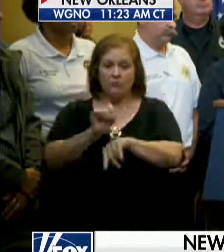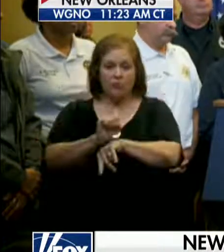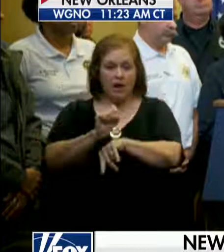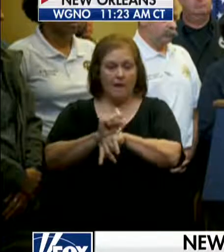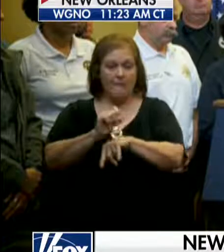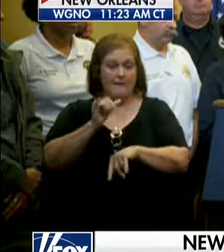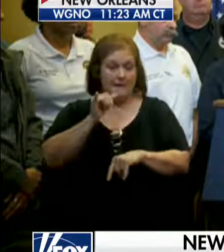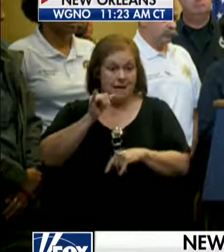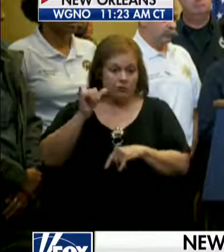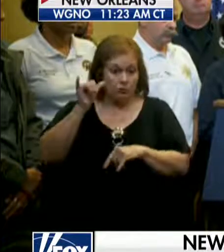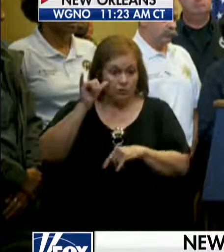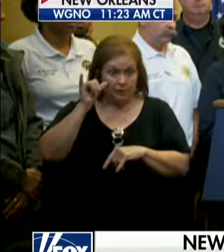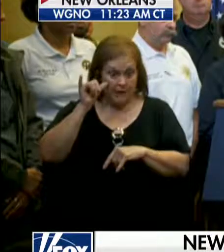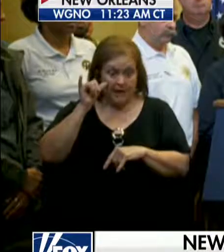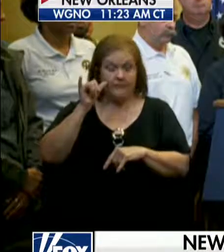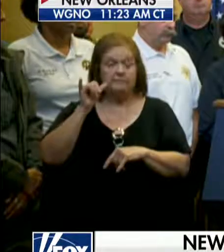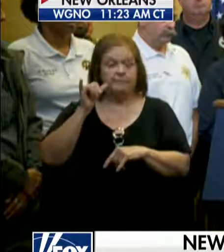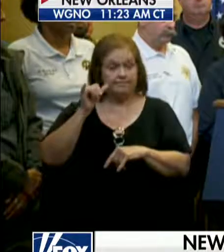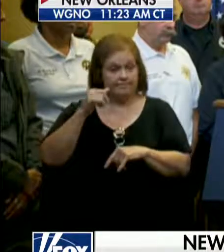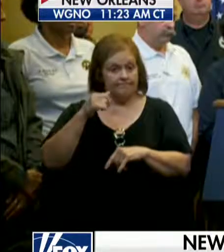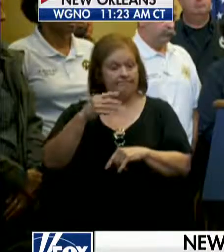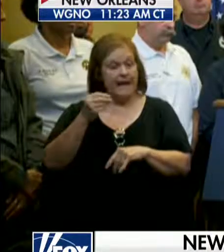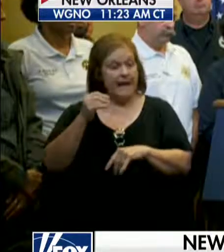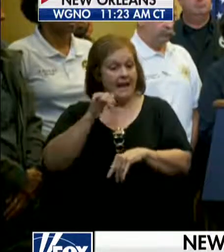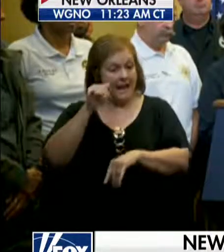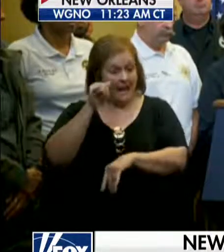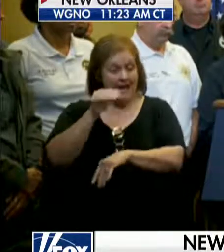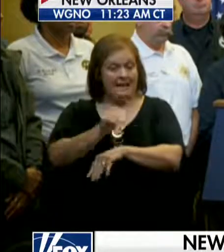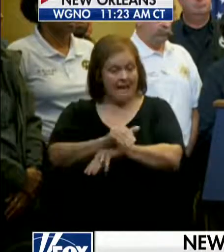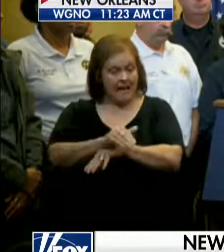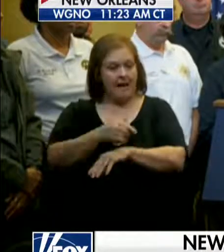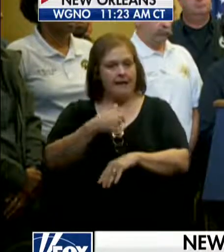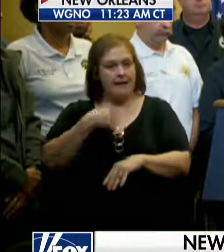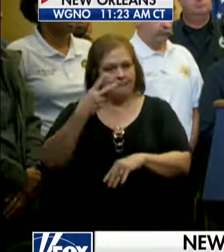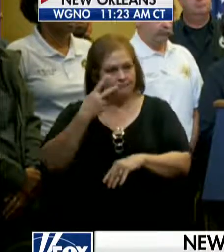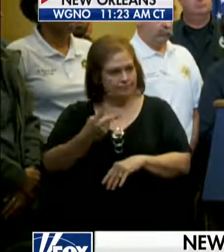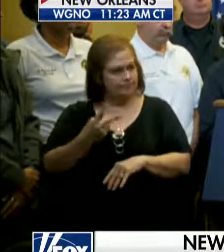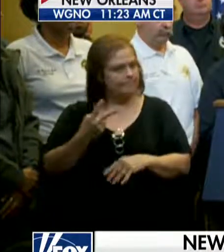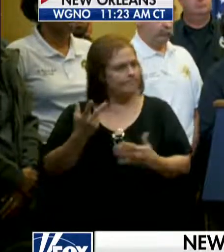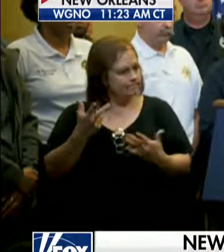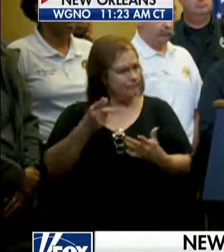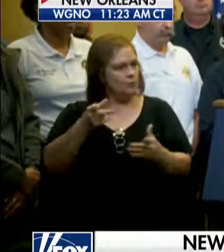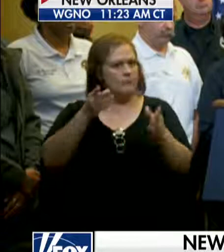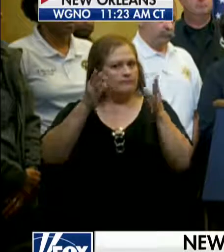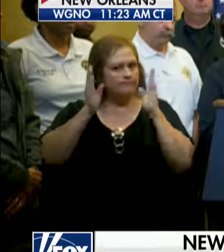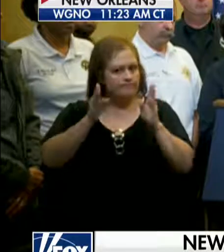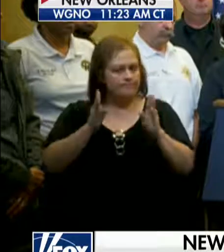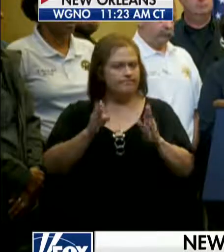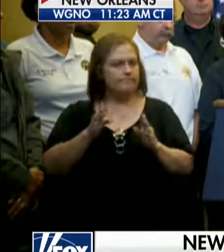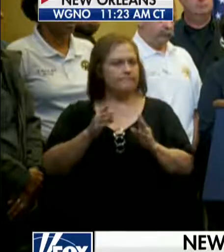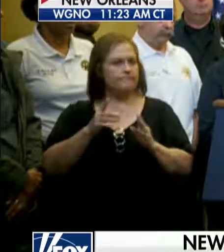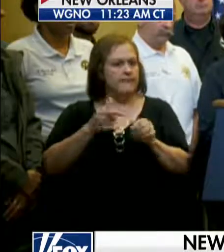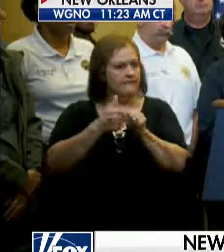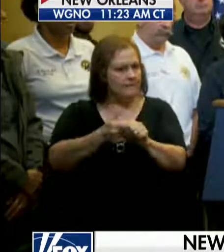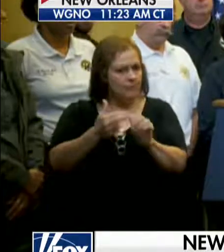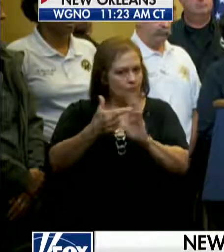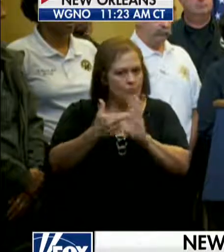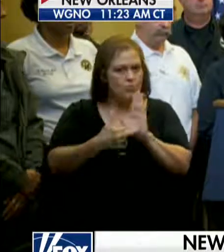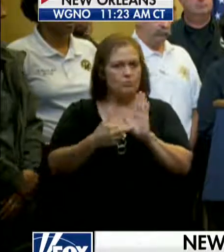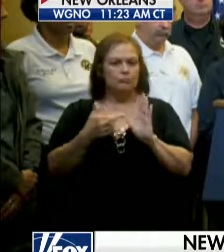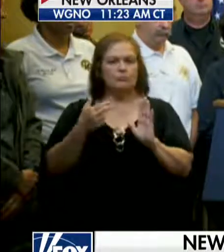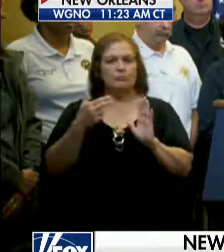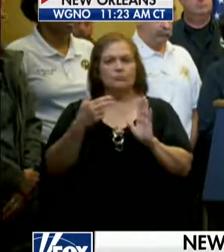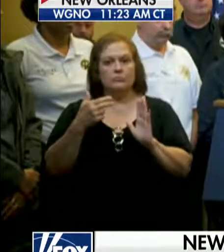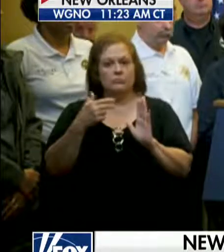yesterday it was proven and last night it was proven you heeded our advice and you are as much a part